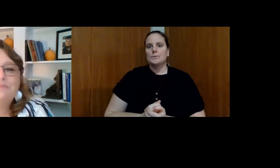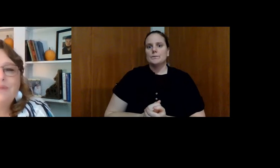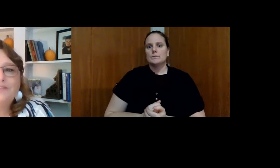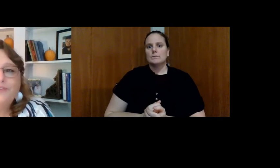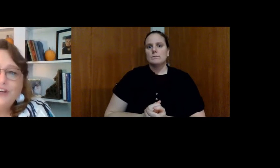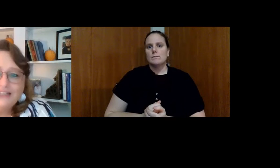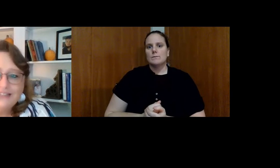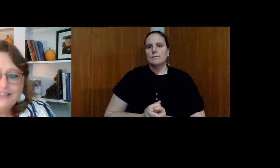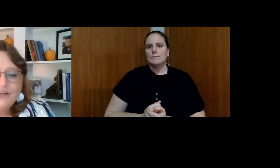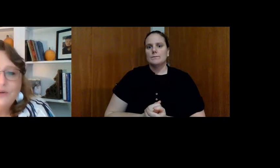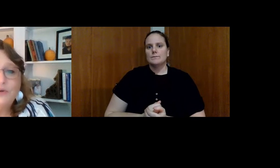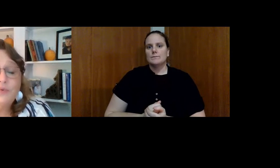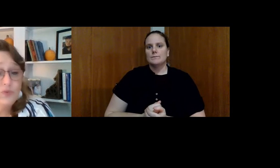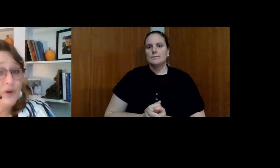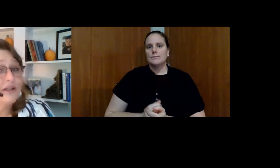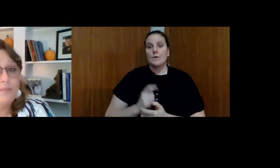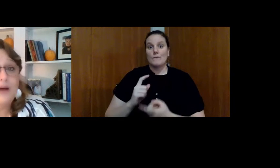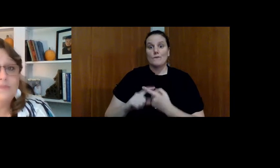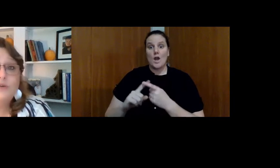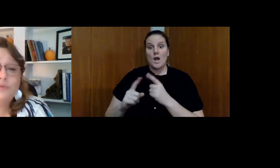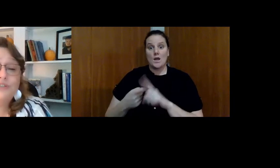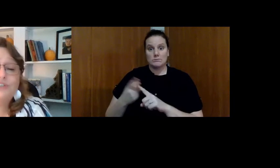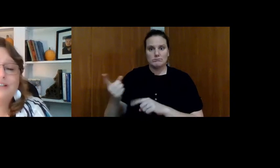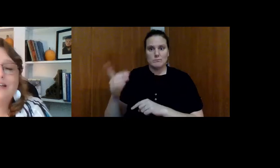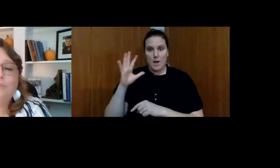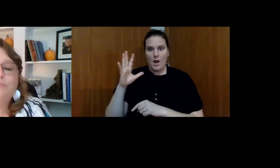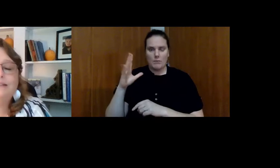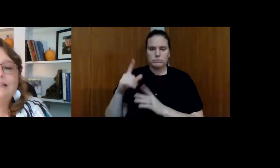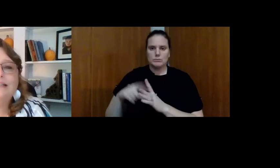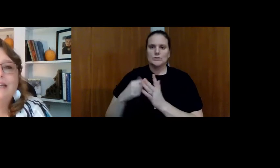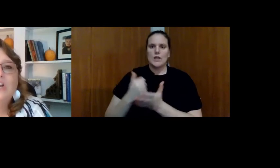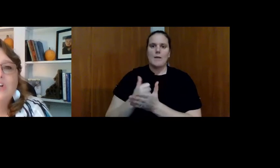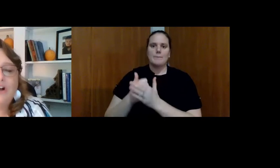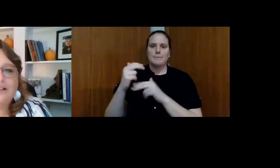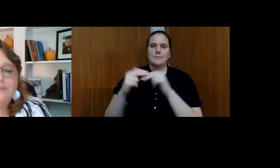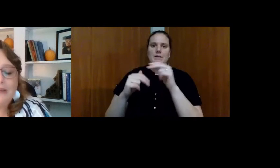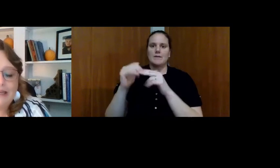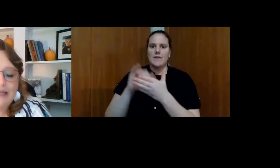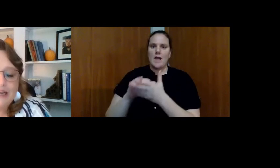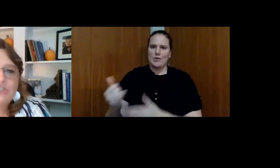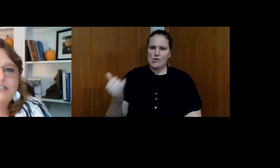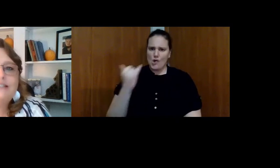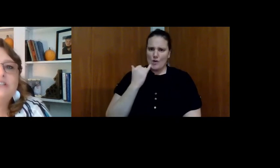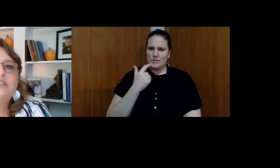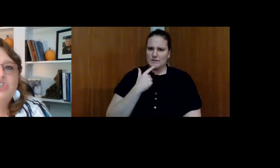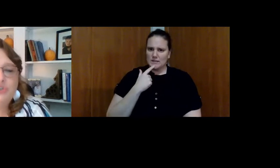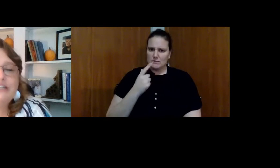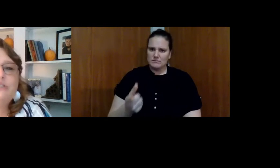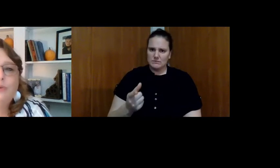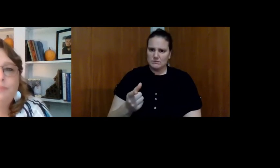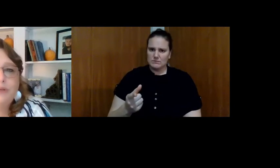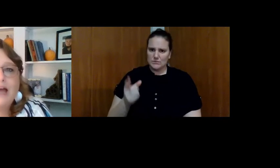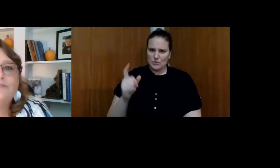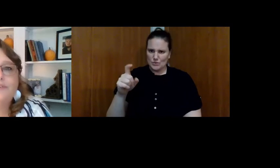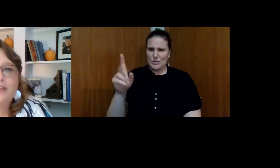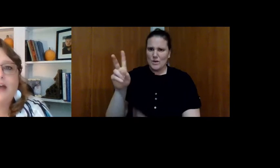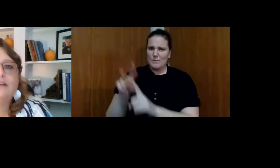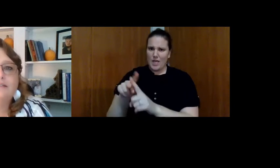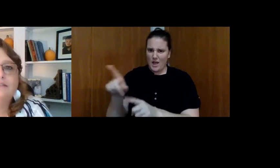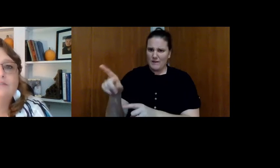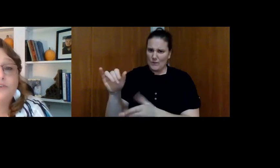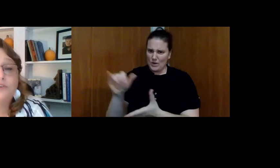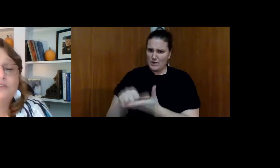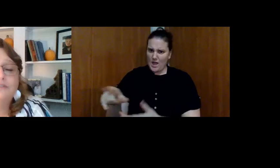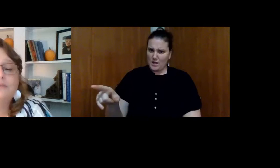And my friend, who was one of the moms who originally helped build it, called me and she said, you need to apply for